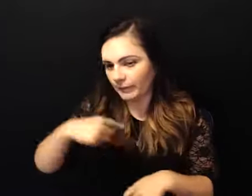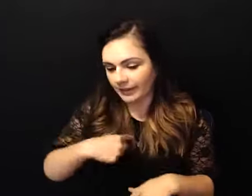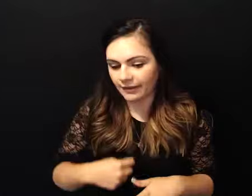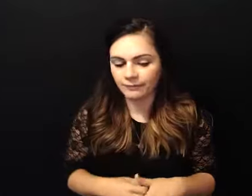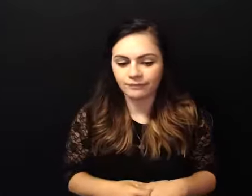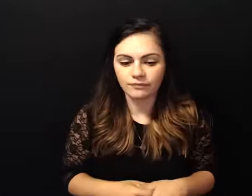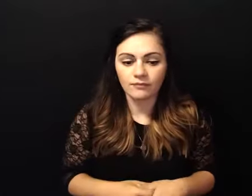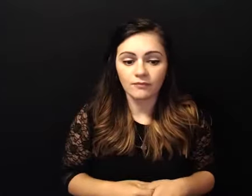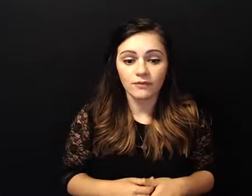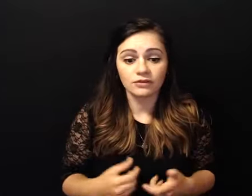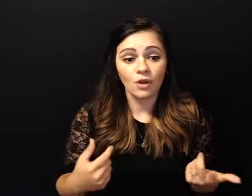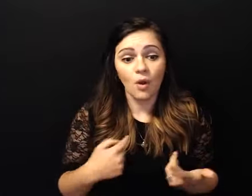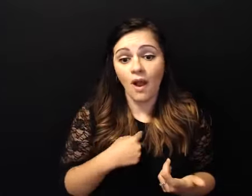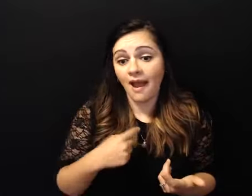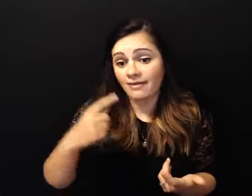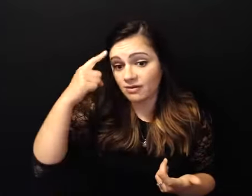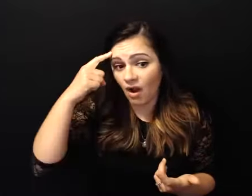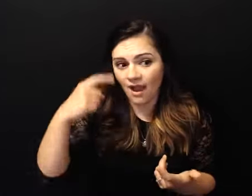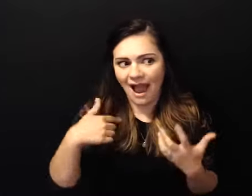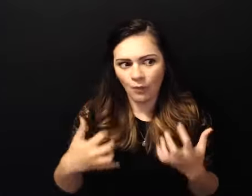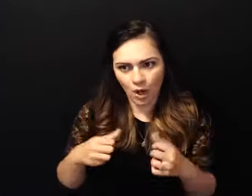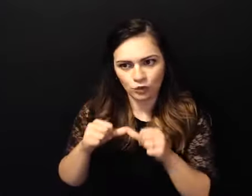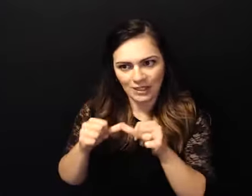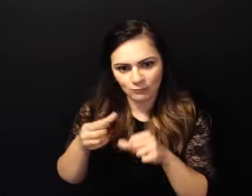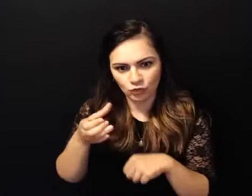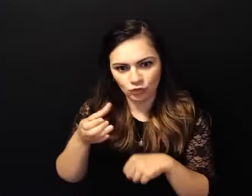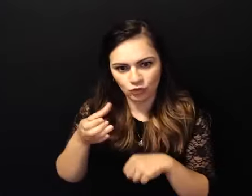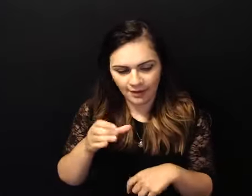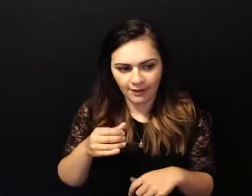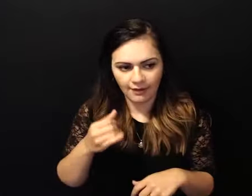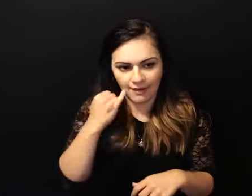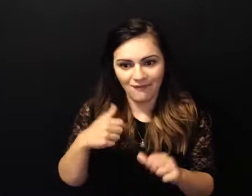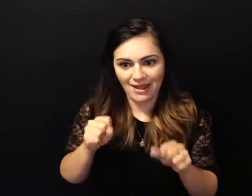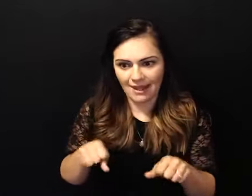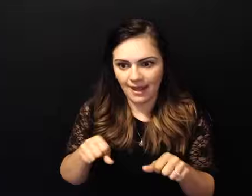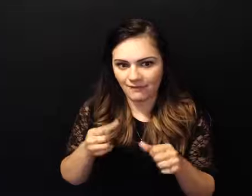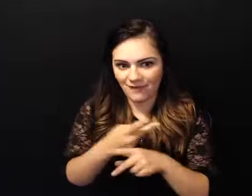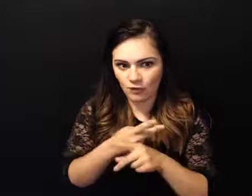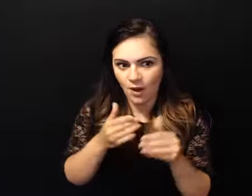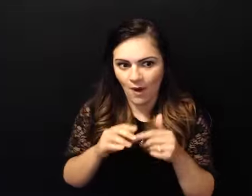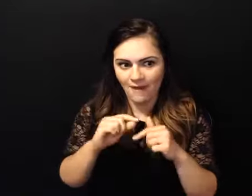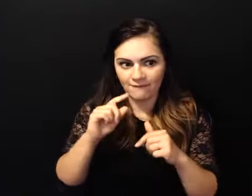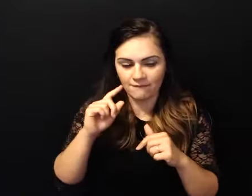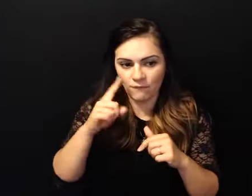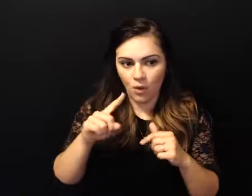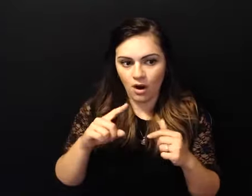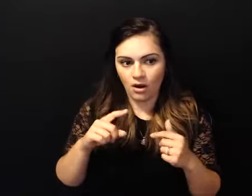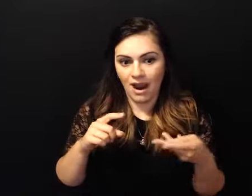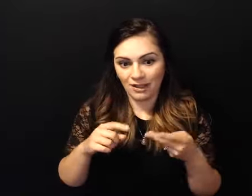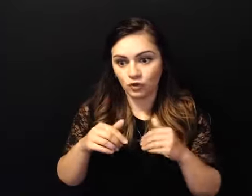if i can find for a way for us to go back in and continue drinking everything will continue to be amazing and great uh and the police showed up and